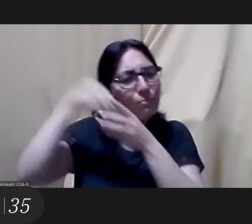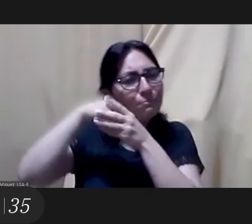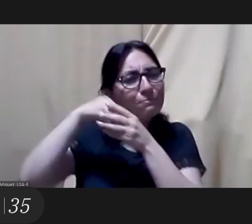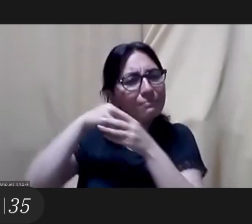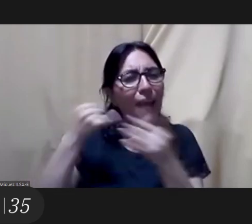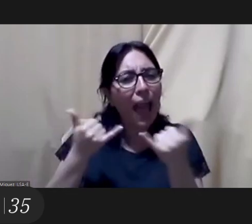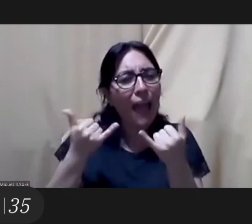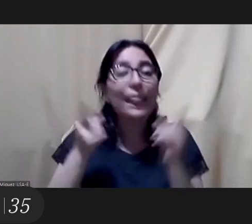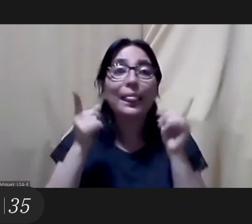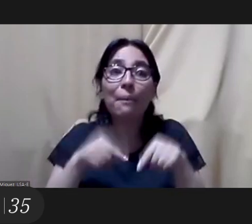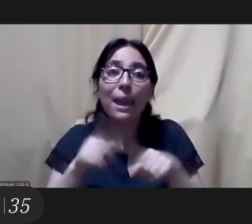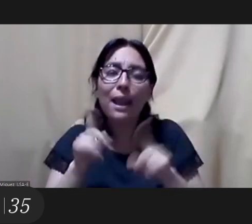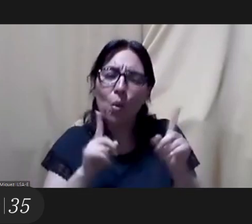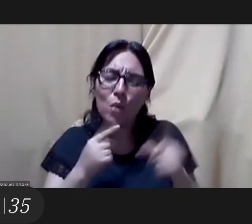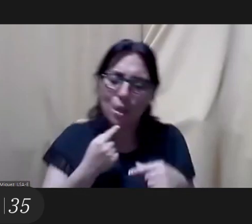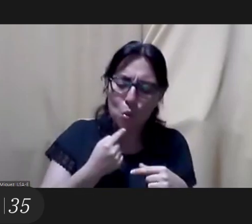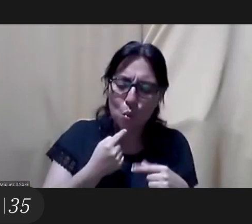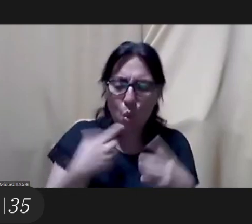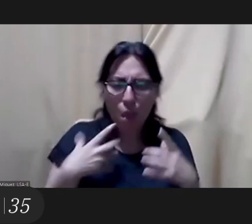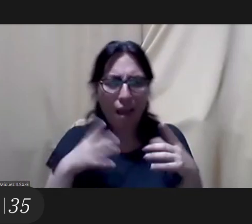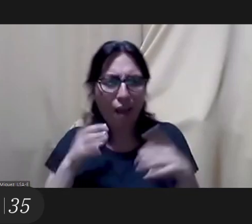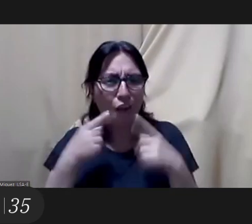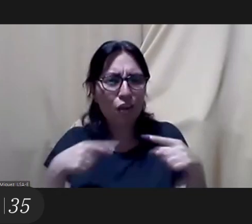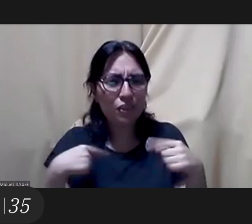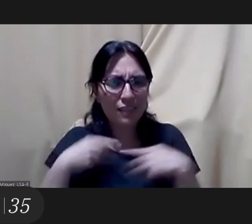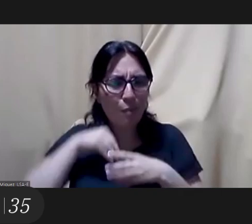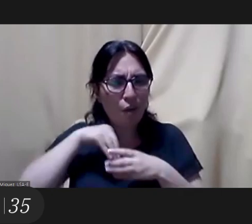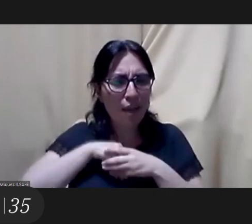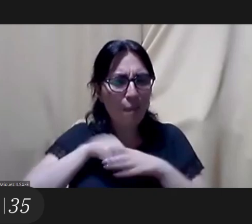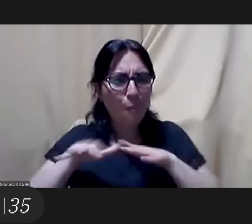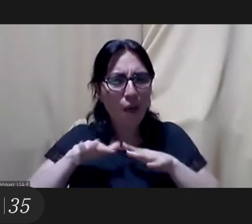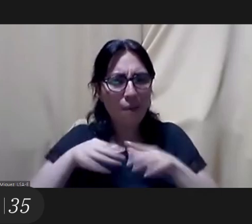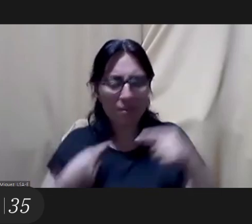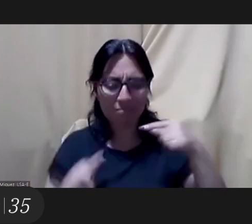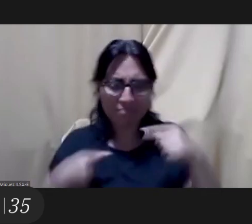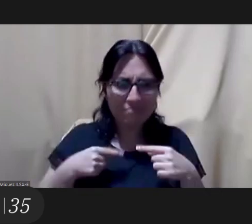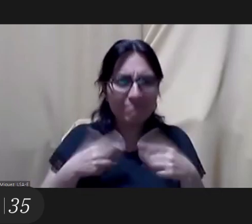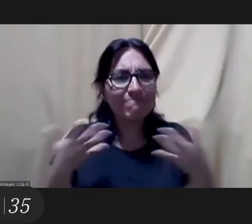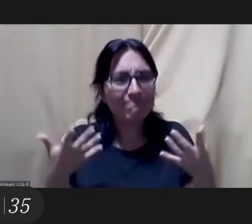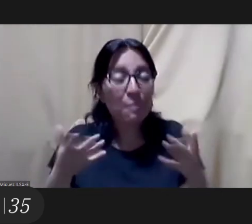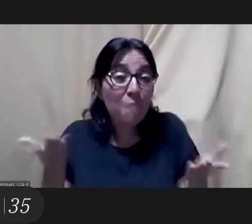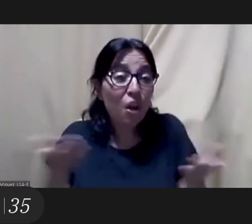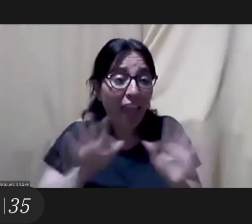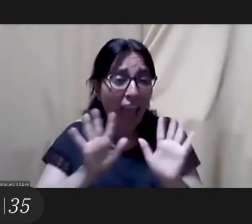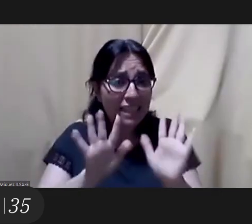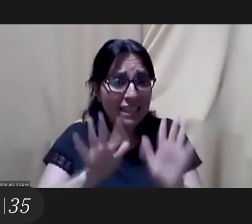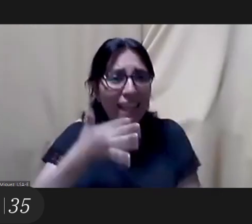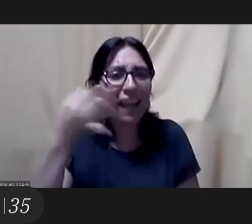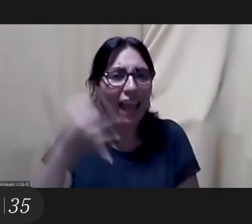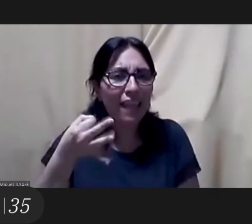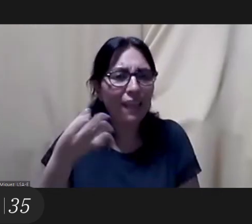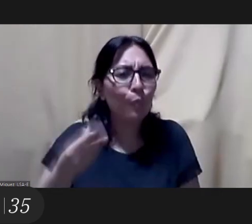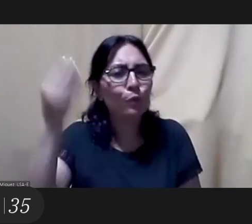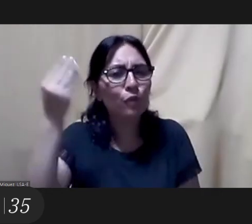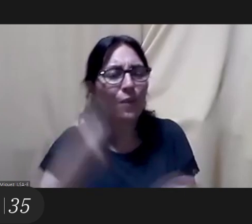with incredible ideas we are restless we are uncomfortable and this is very good because reality